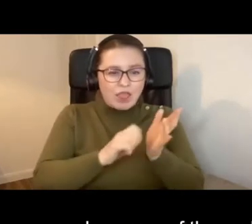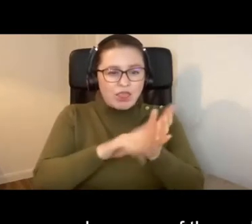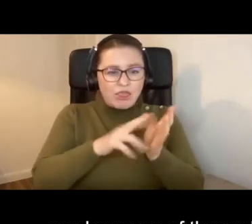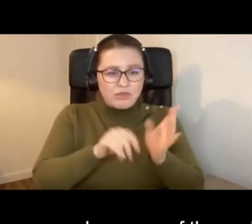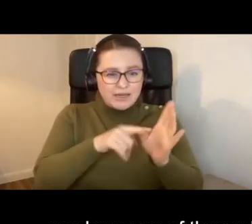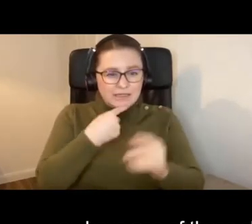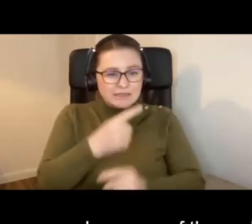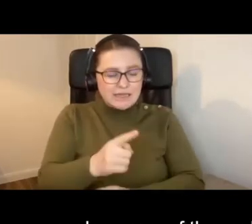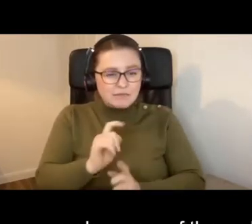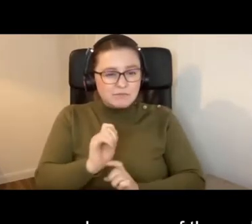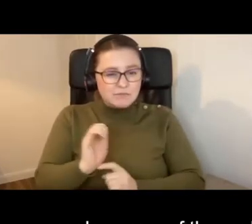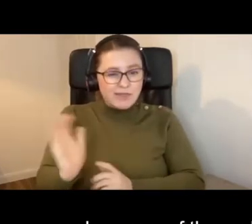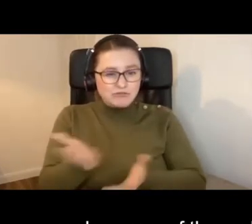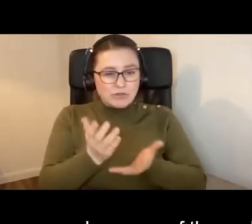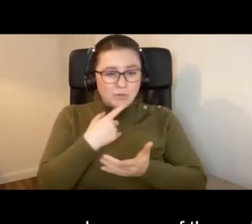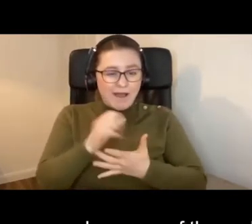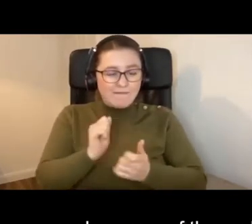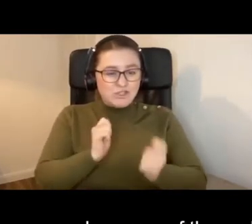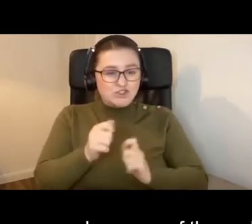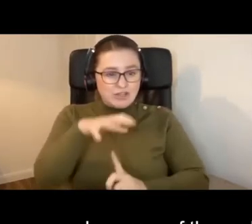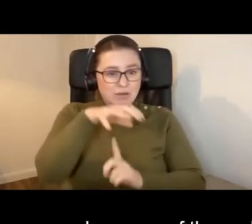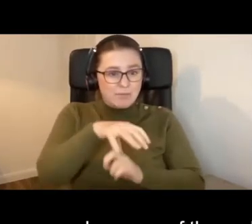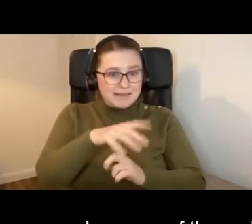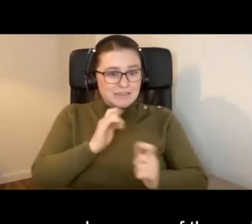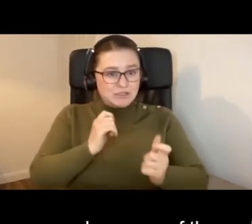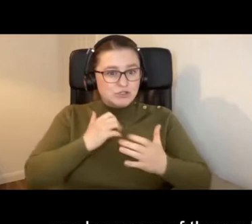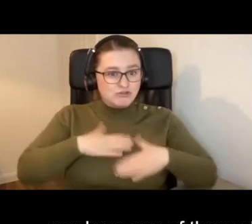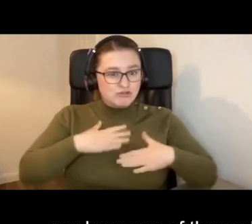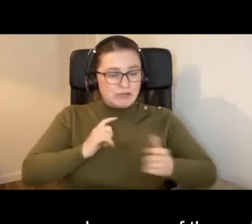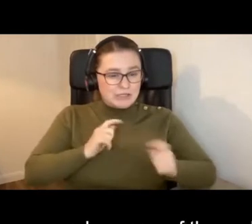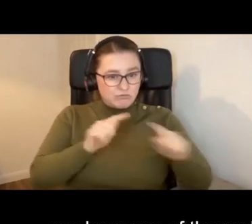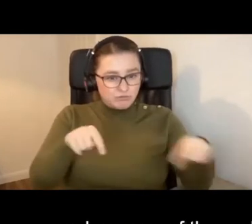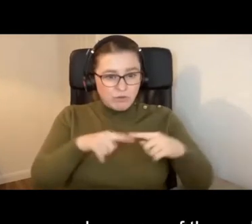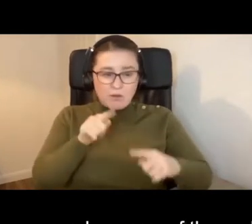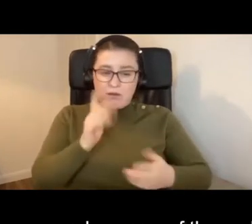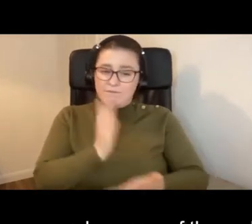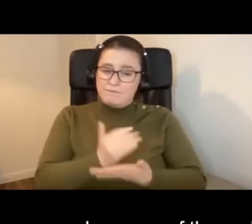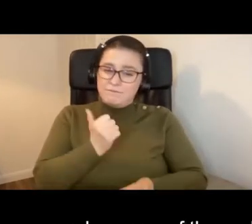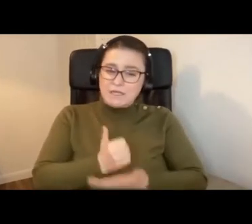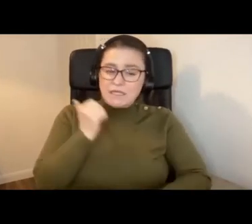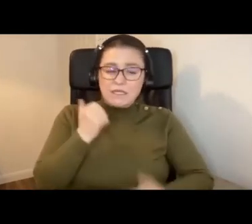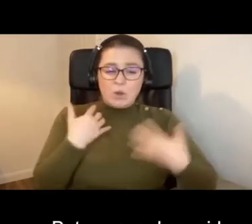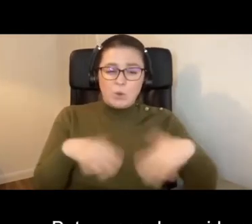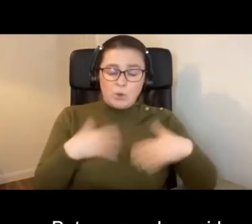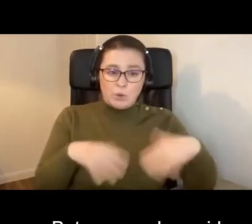introduction that you have one of these changing places, changing rooms and they are absolutely wonderful.